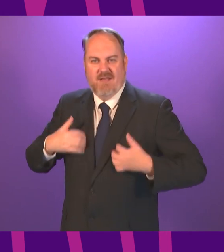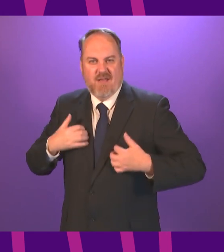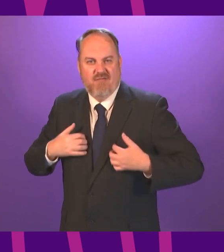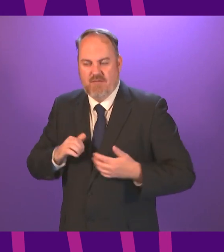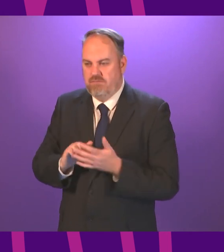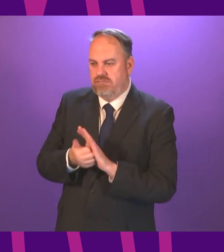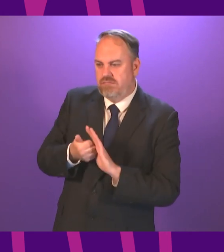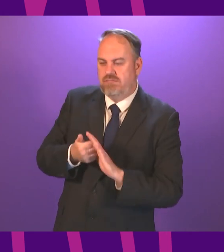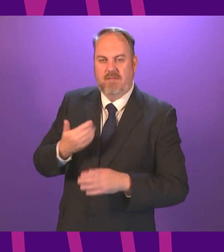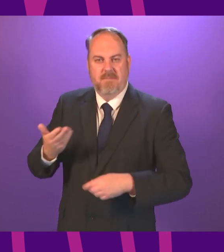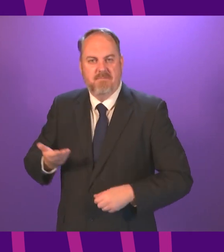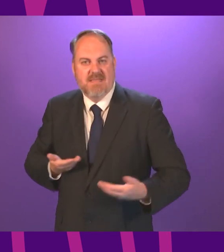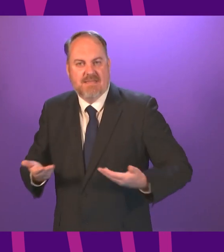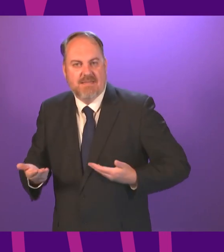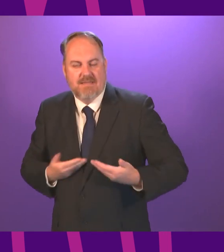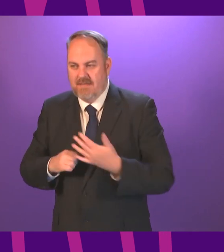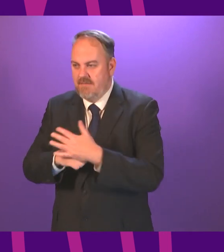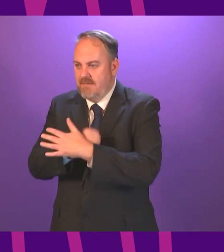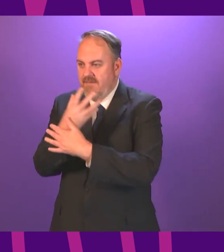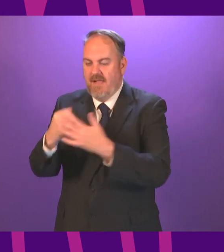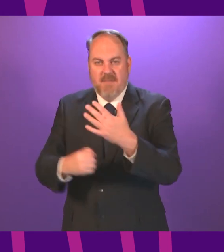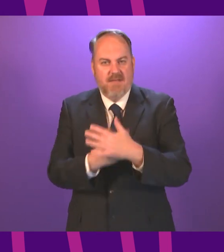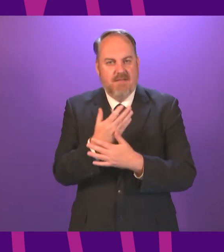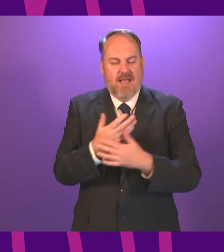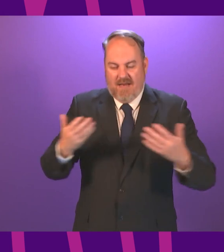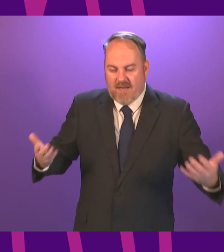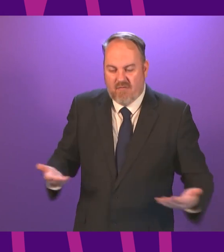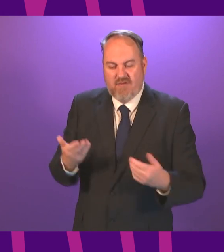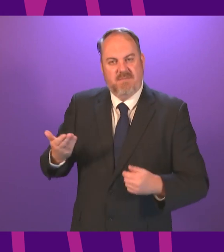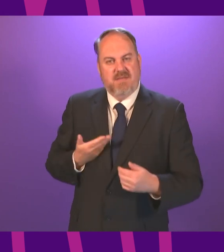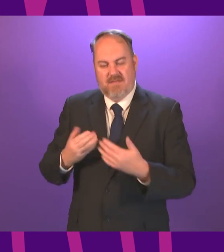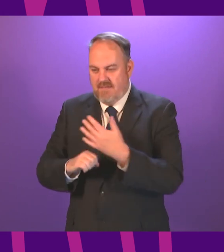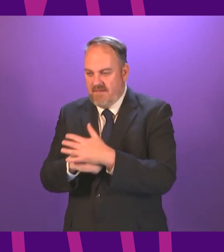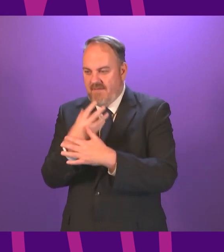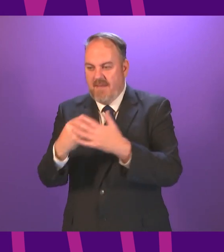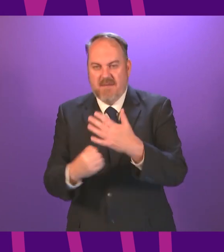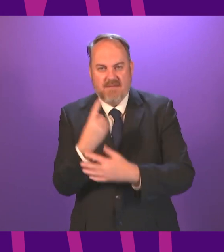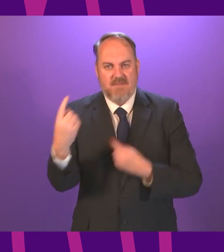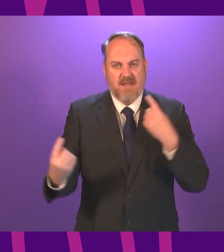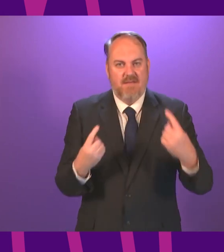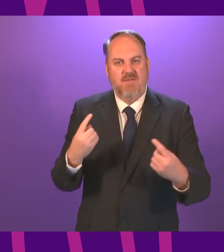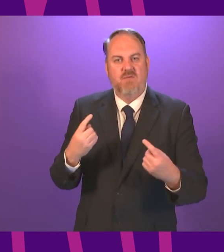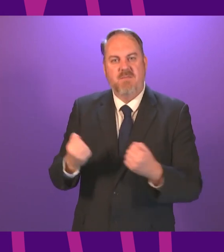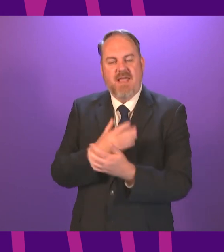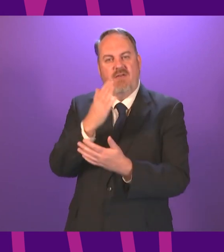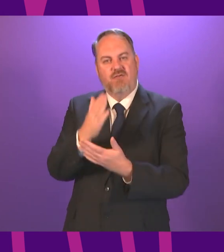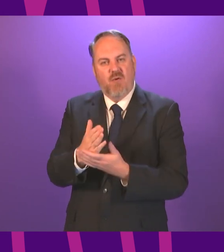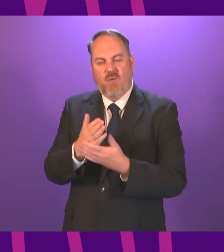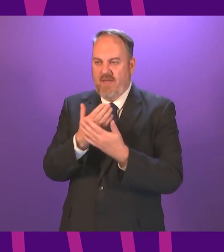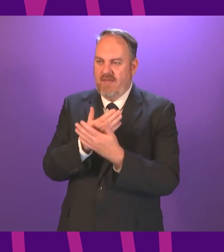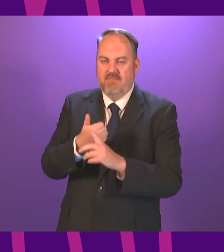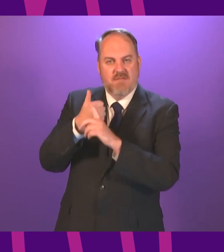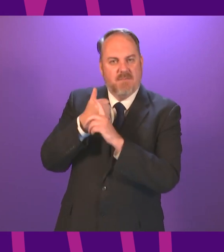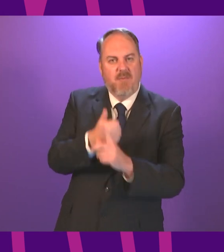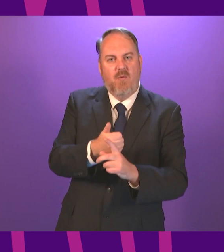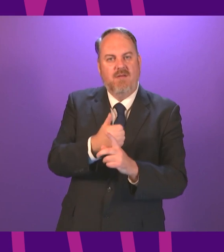and in practice and we must encourage the type of entrepreneurial activity that supports our climate change and environmental ambitions